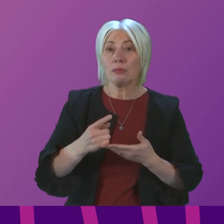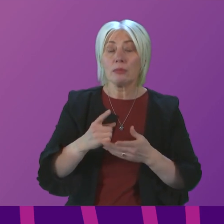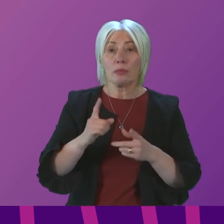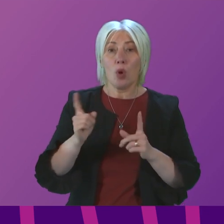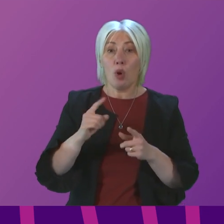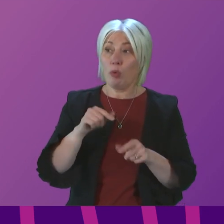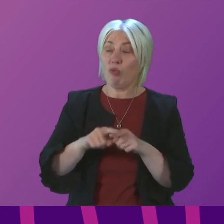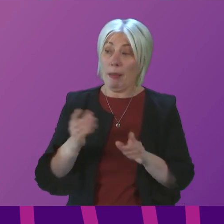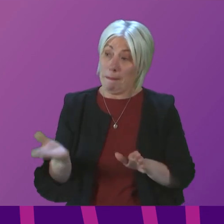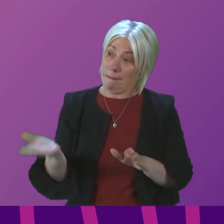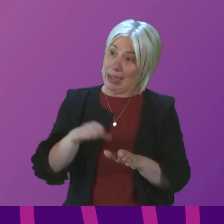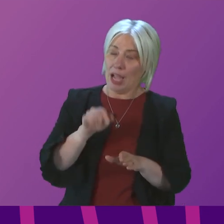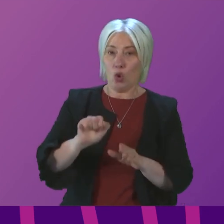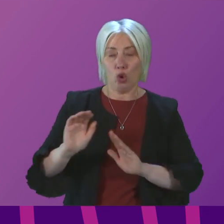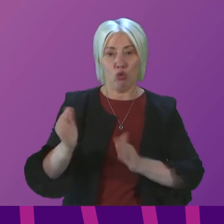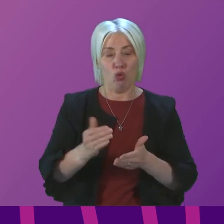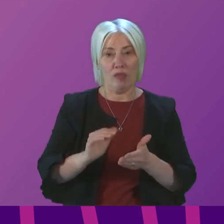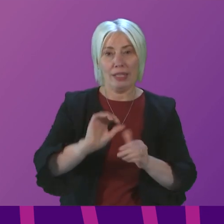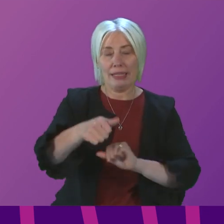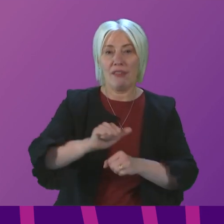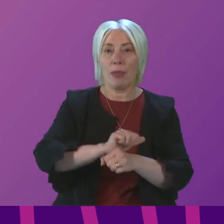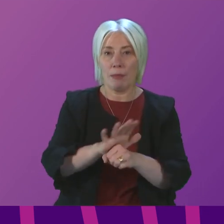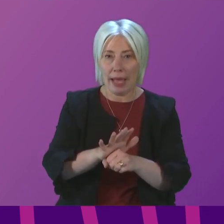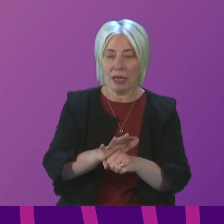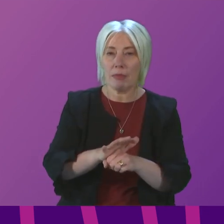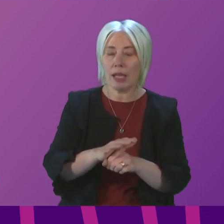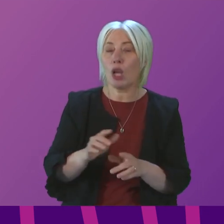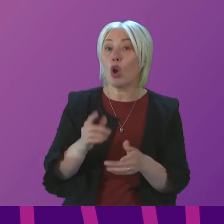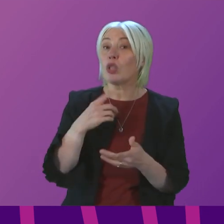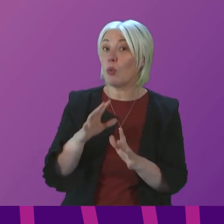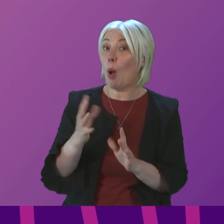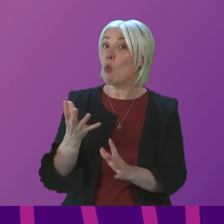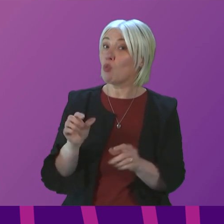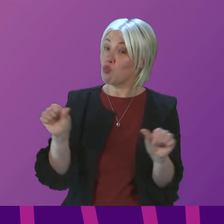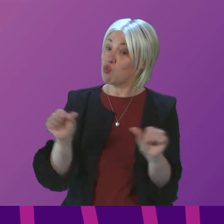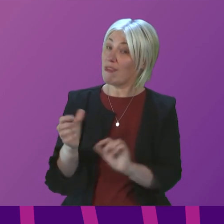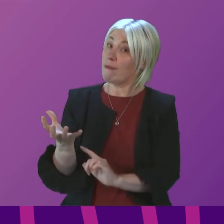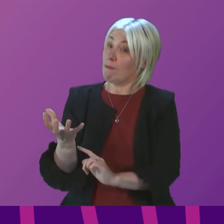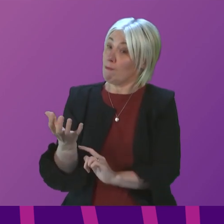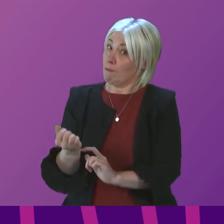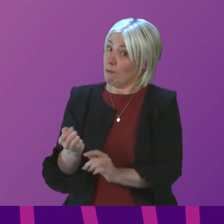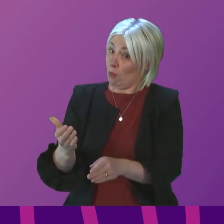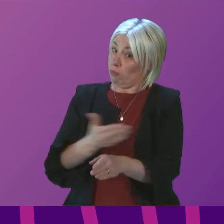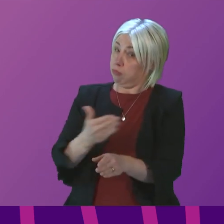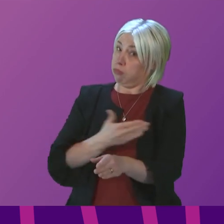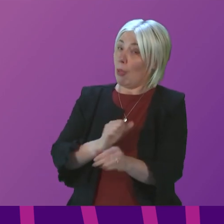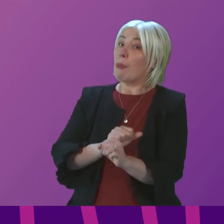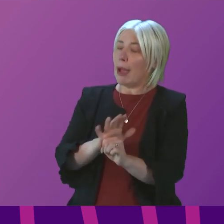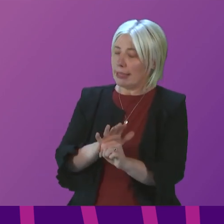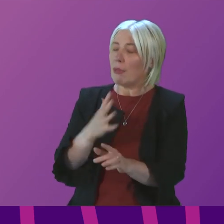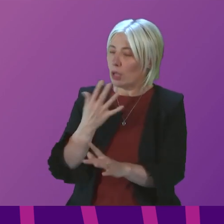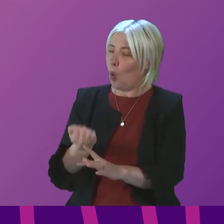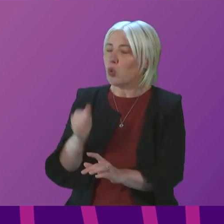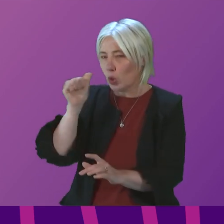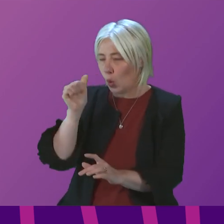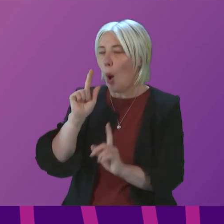recover these services from the impact of the pandemic and the brief cessation of all screening services at an earlier stage of the pandemic, we focus